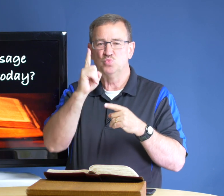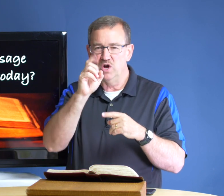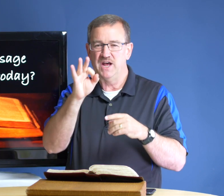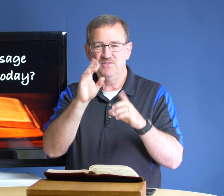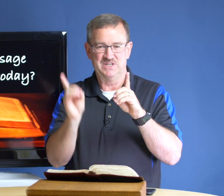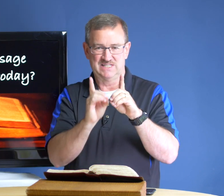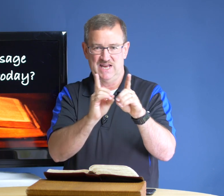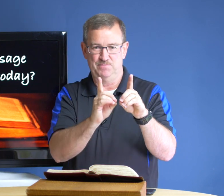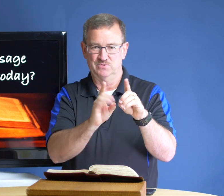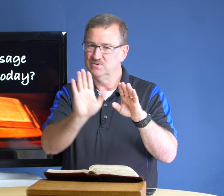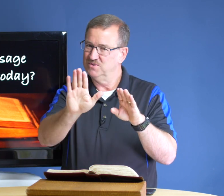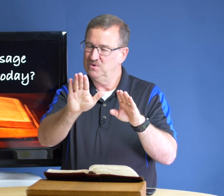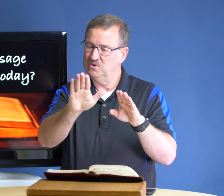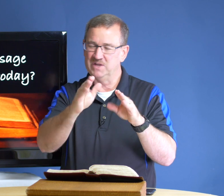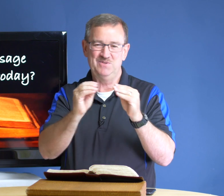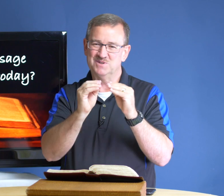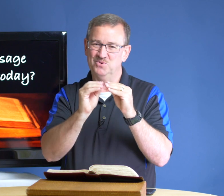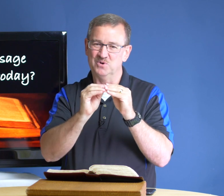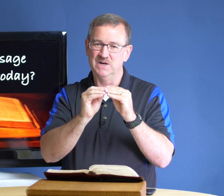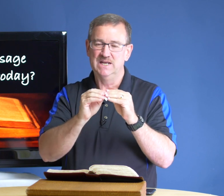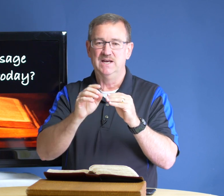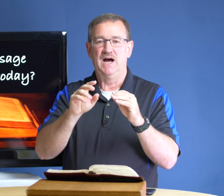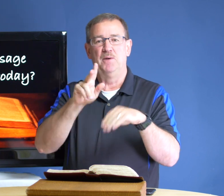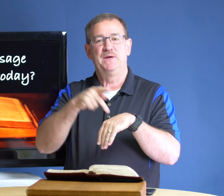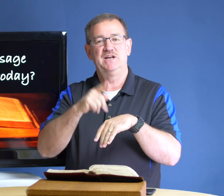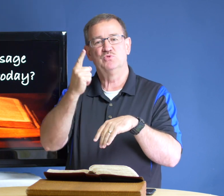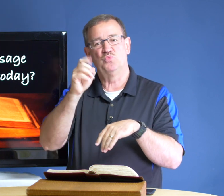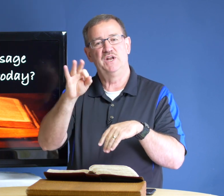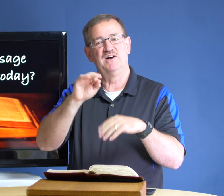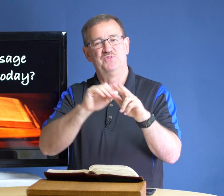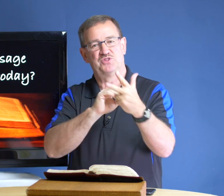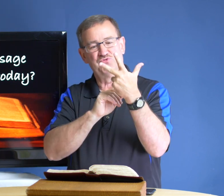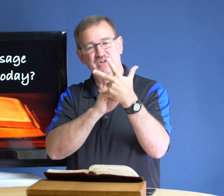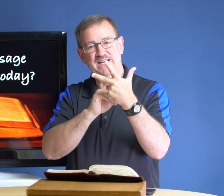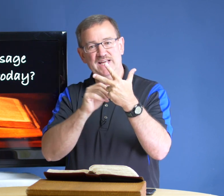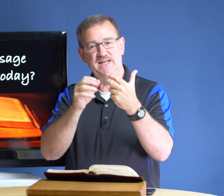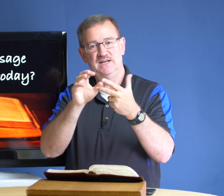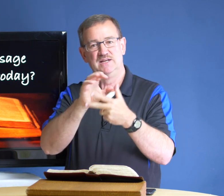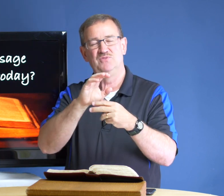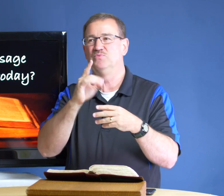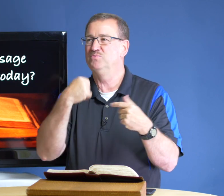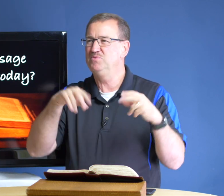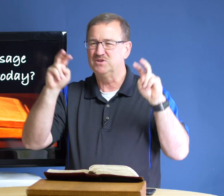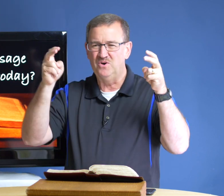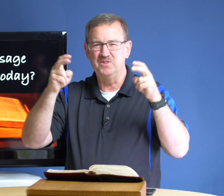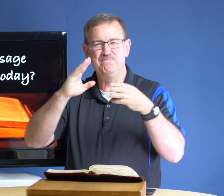one of the disciples oh he was more peter was one of the three three we would call them